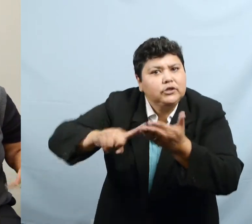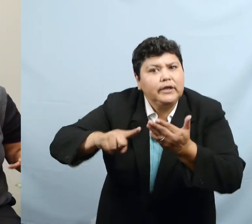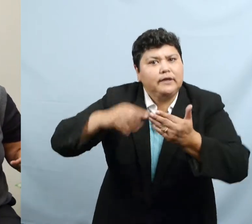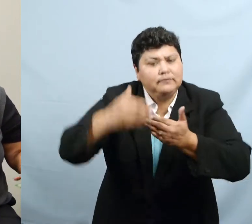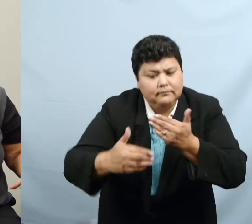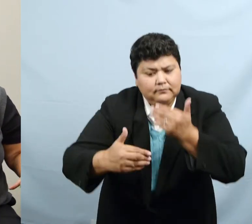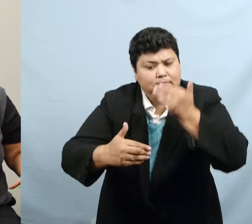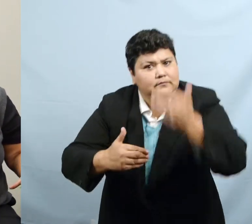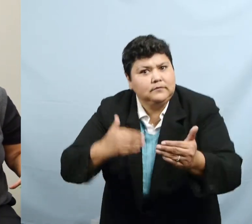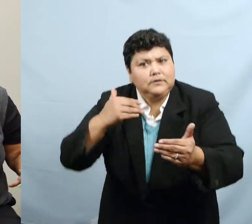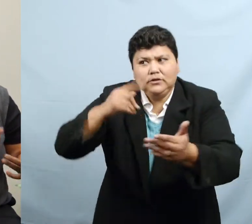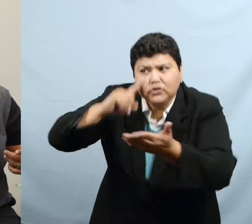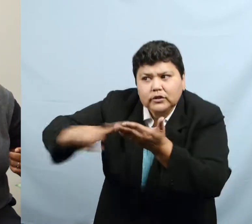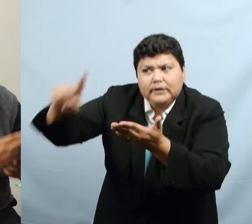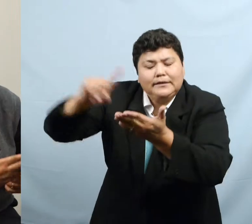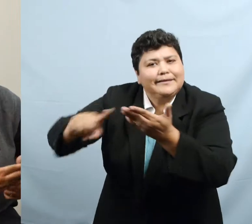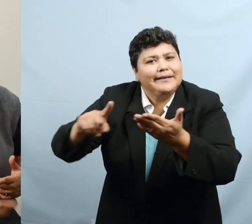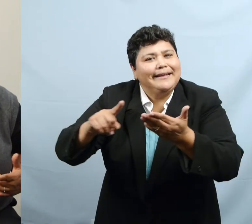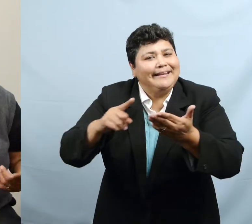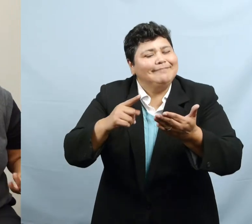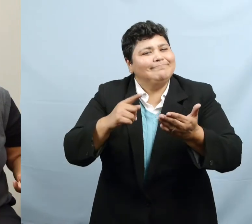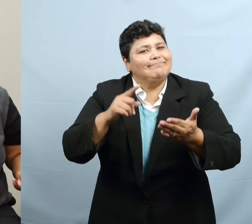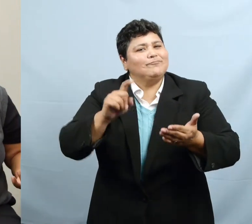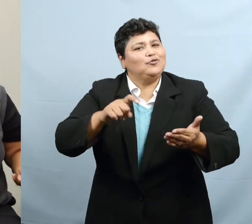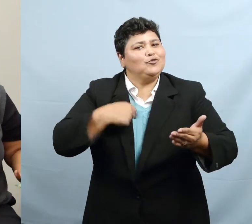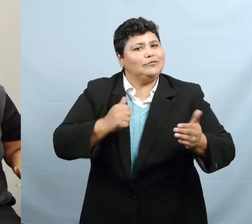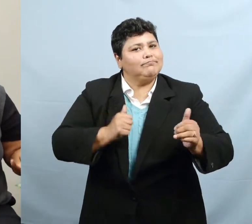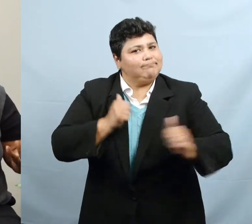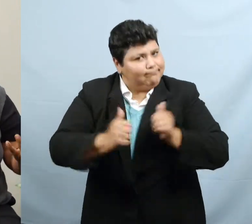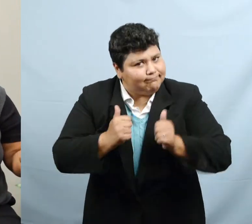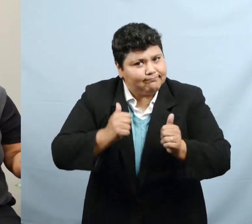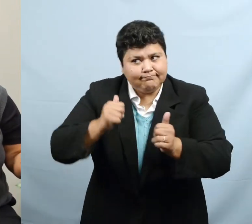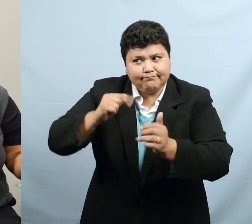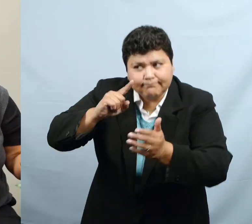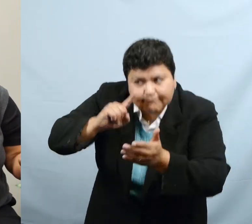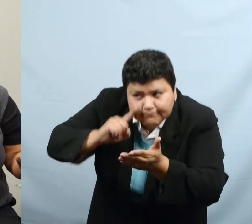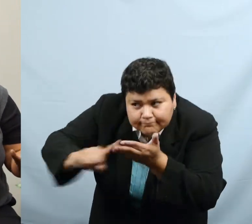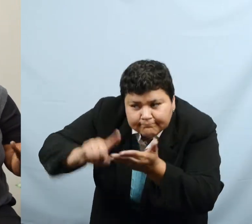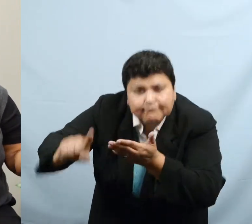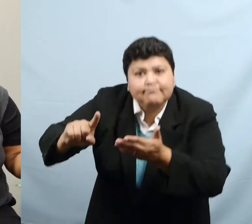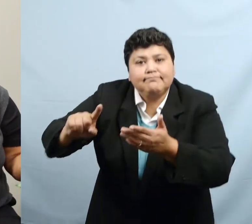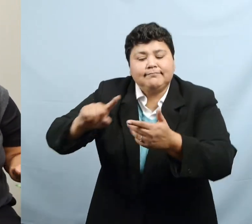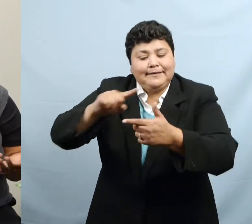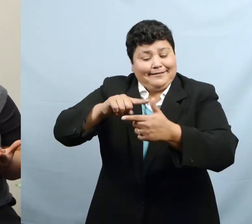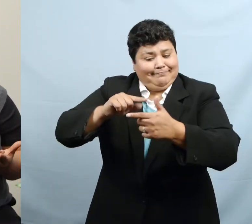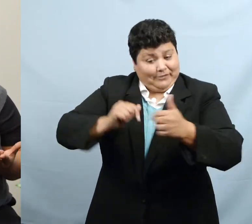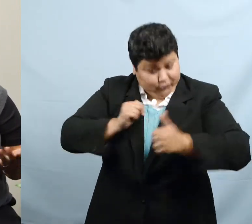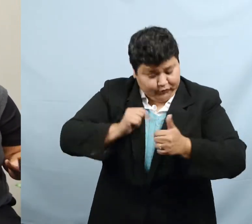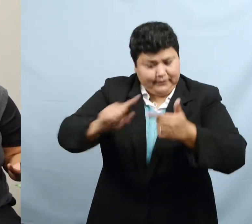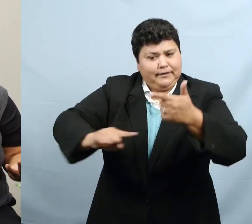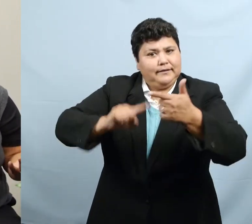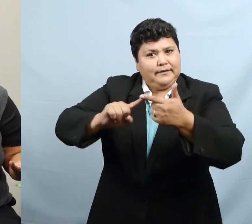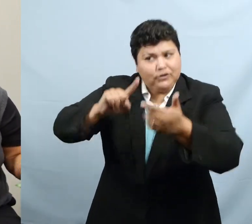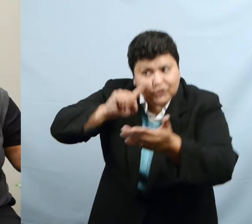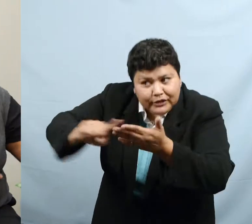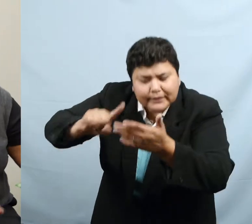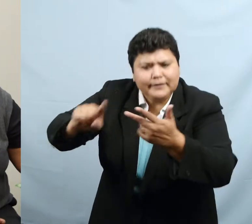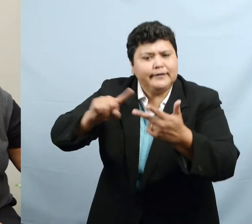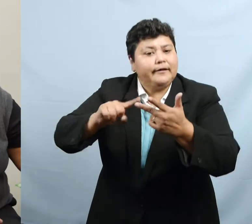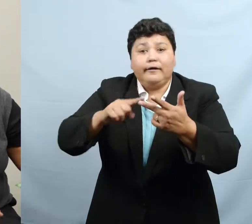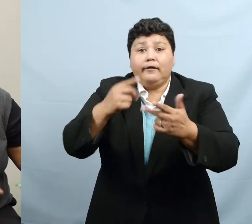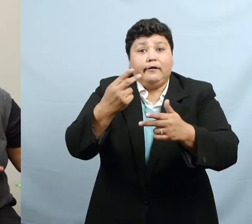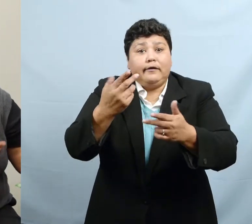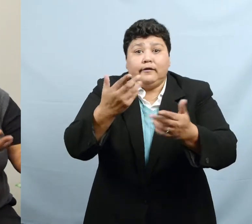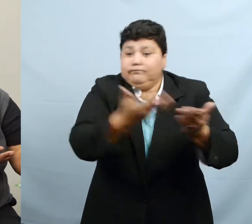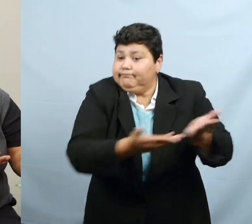so just being a little bit more assertive, comprehension checks, utilizing visuals or any type of aid and